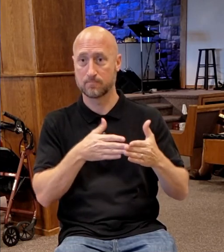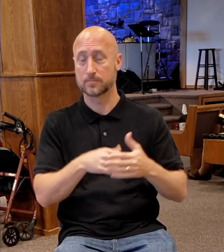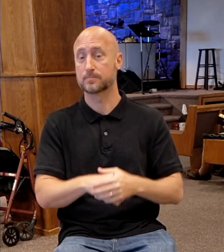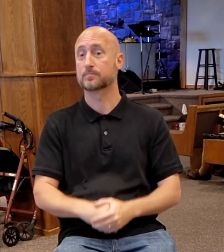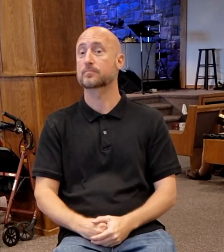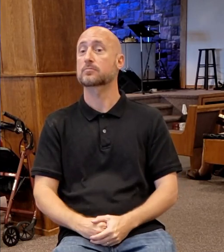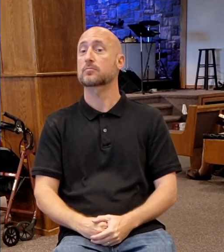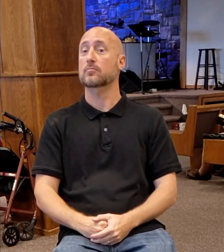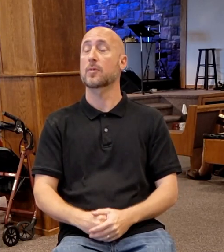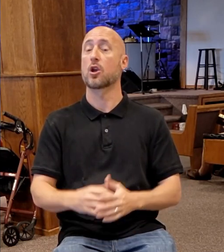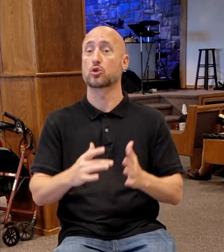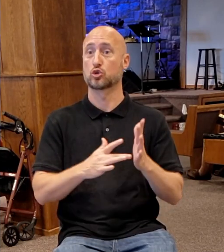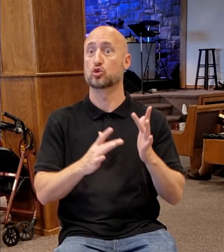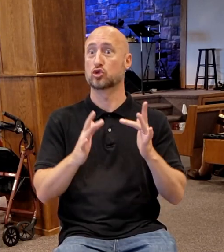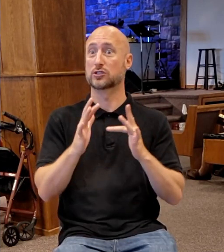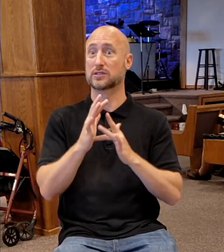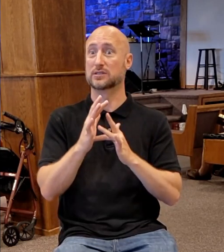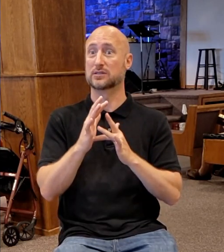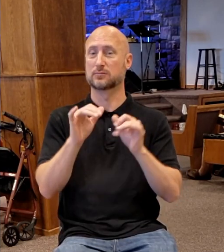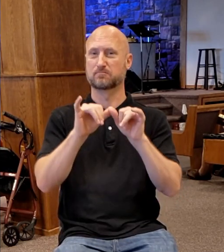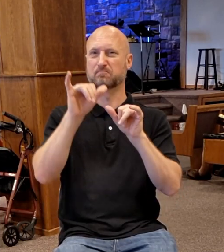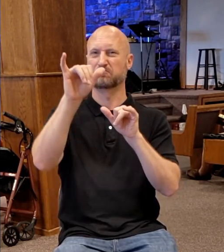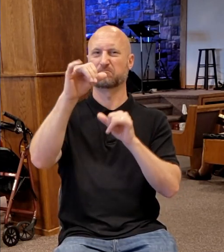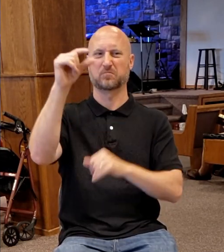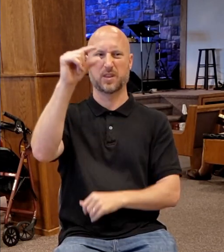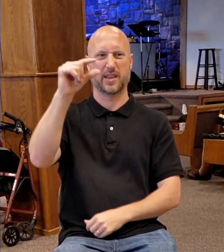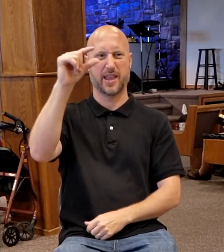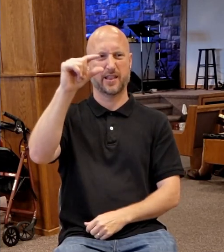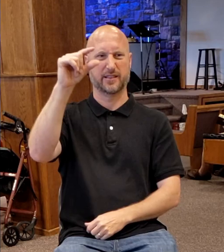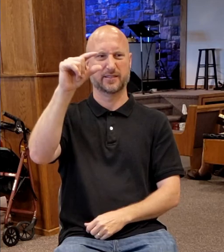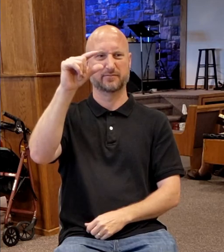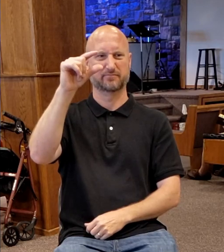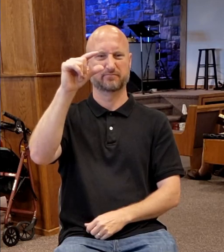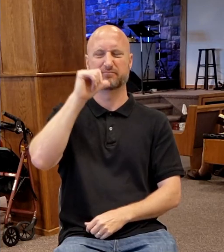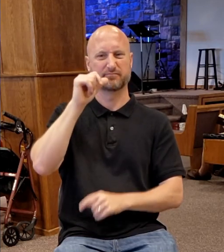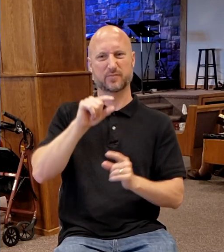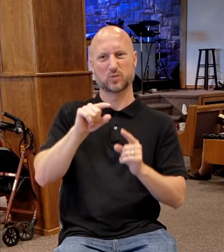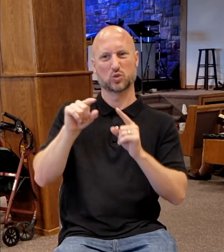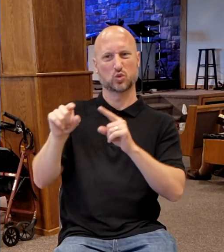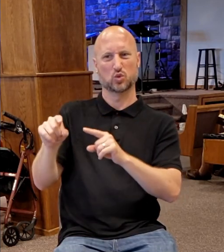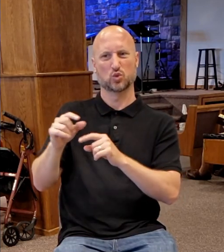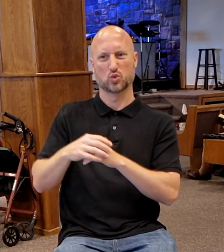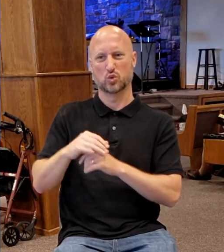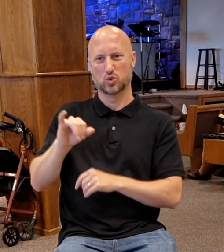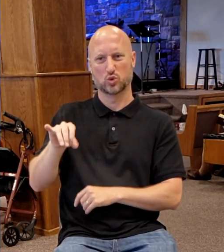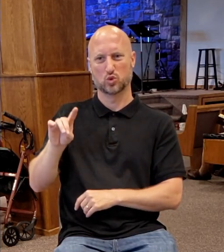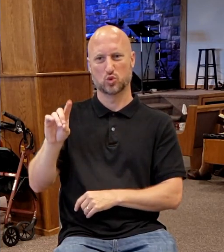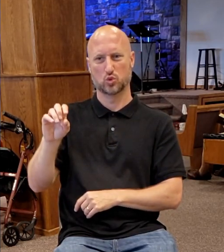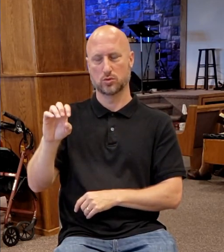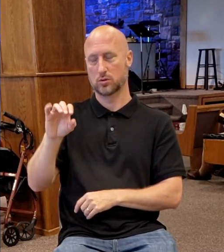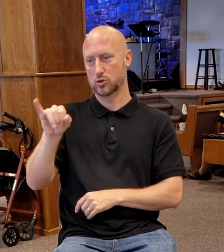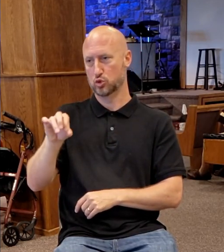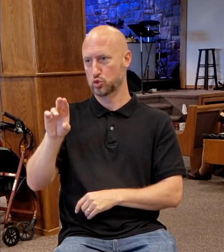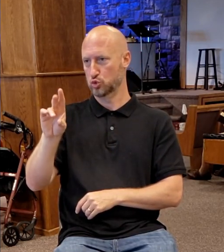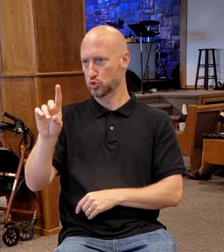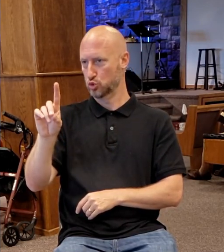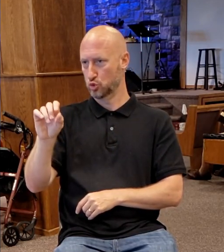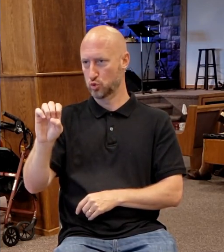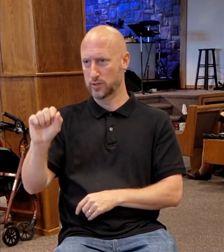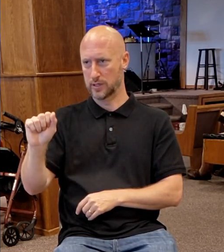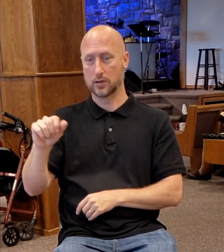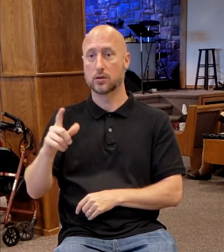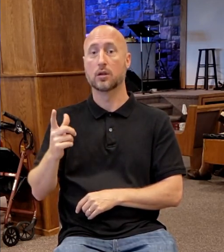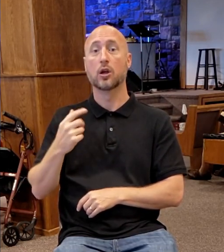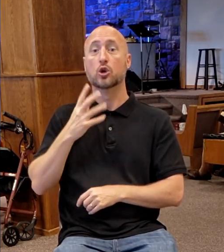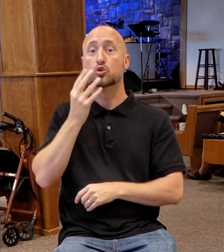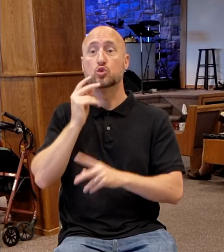Galilee, for he would not go up to Jewry, because the Jews sought to kill him.